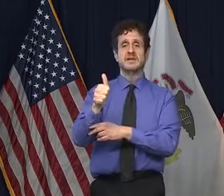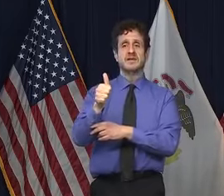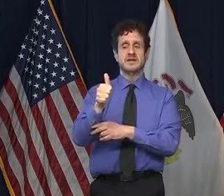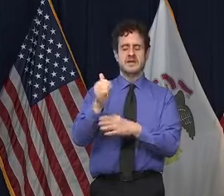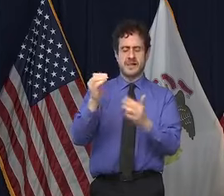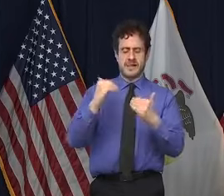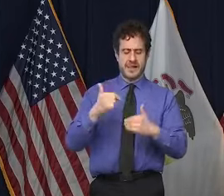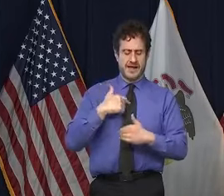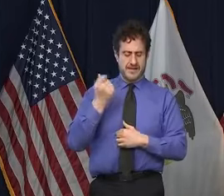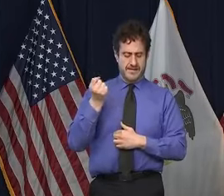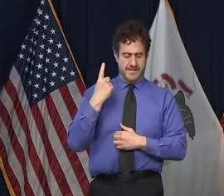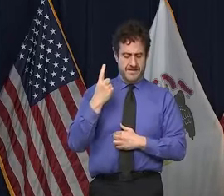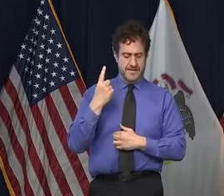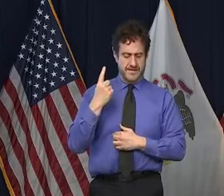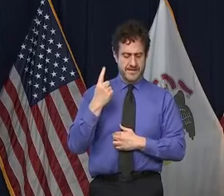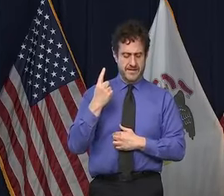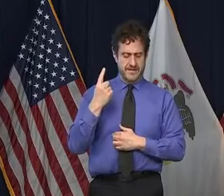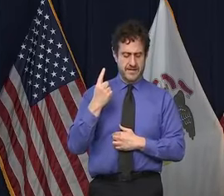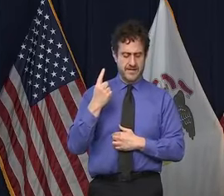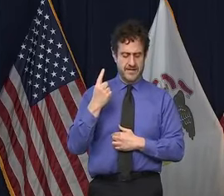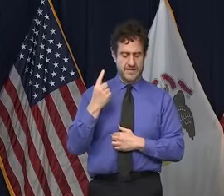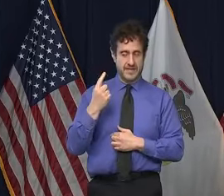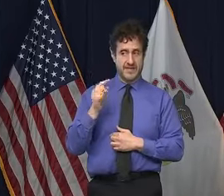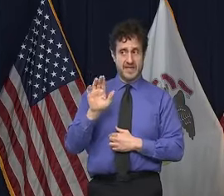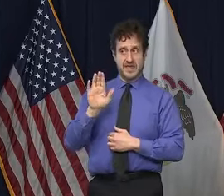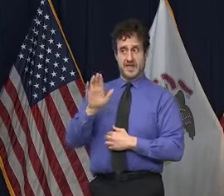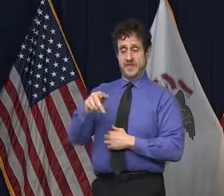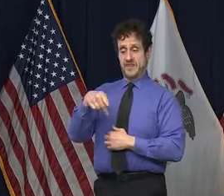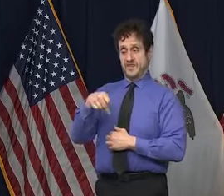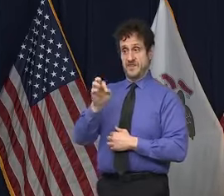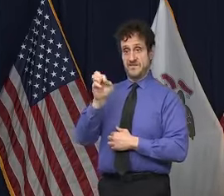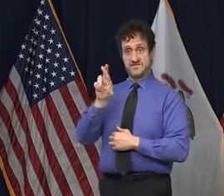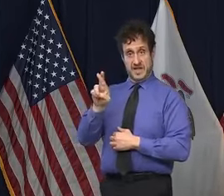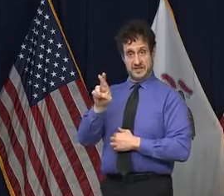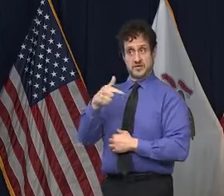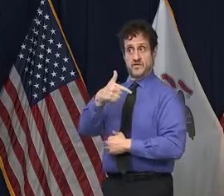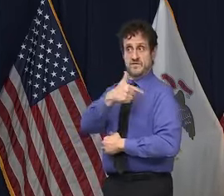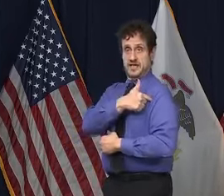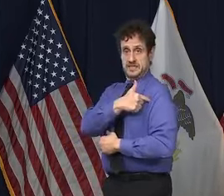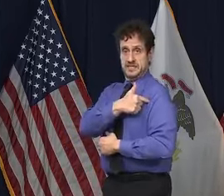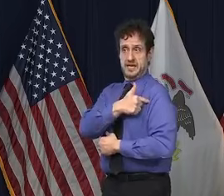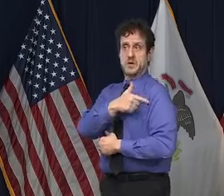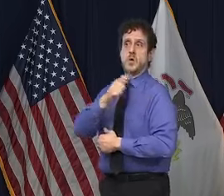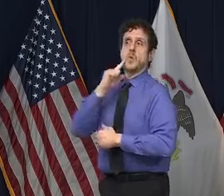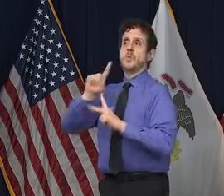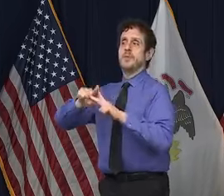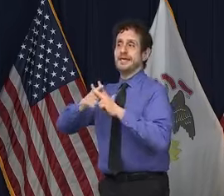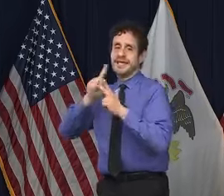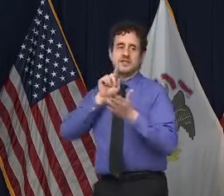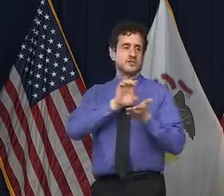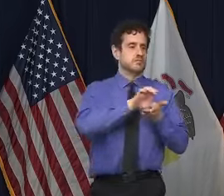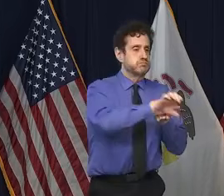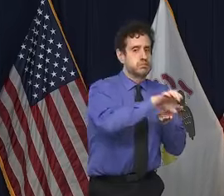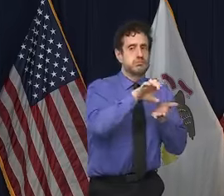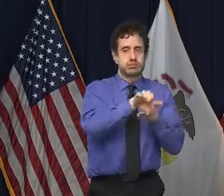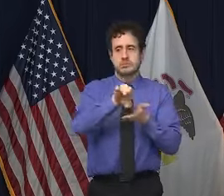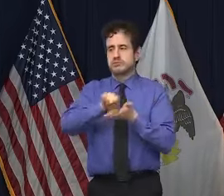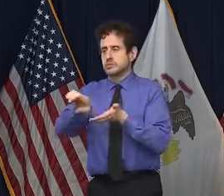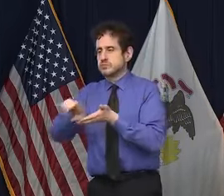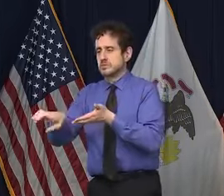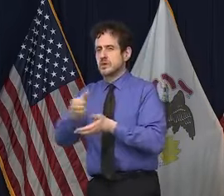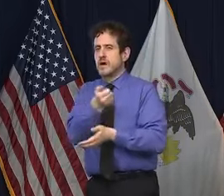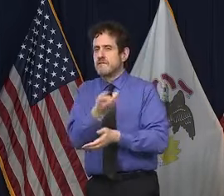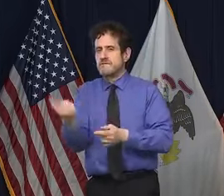as my understanding, that the delivery will start to take place a few days later, not the next day,